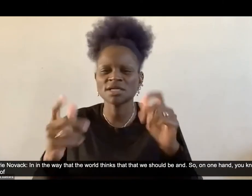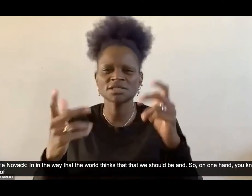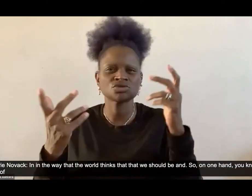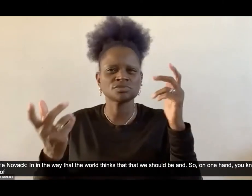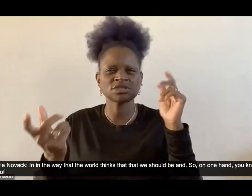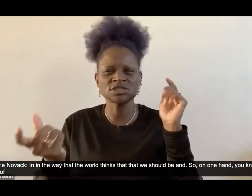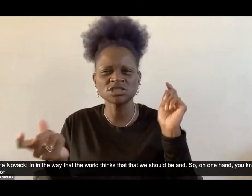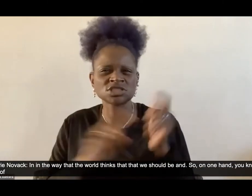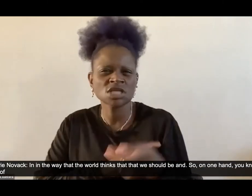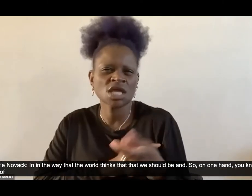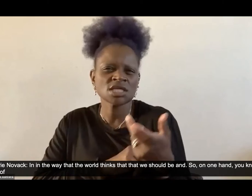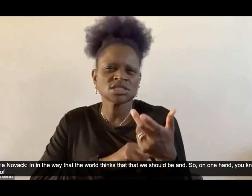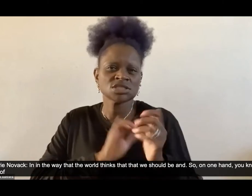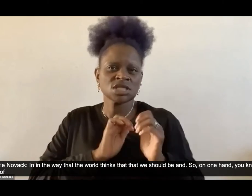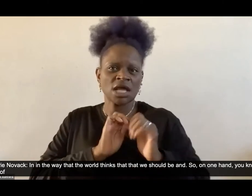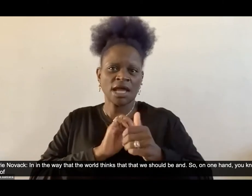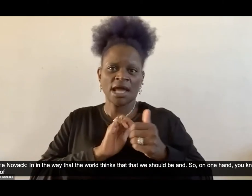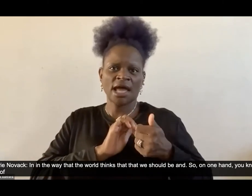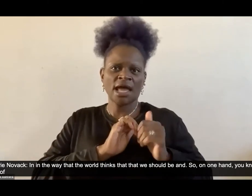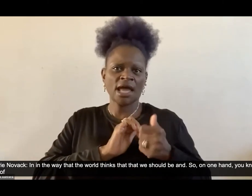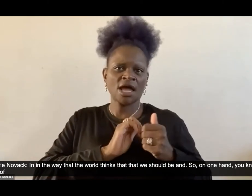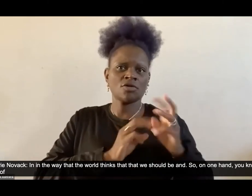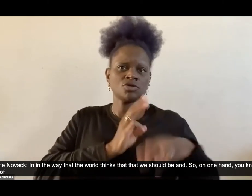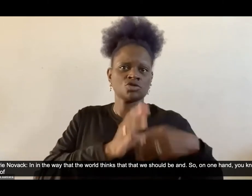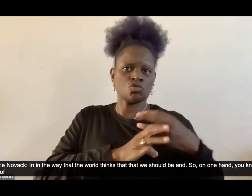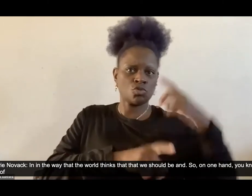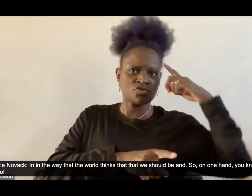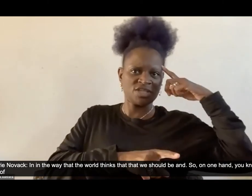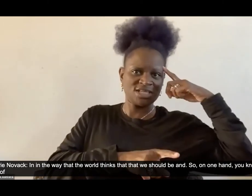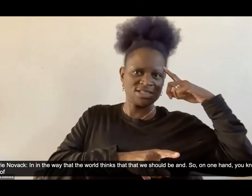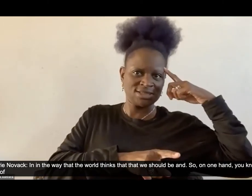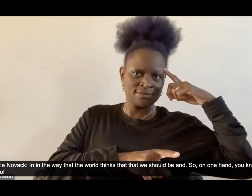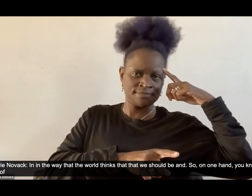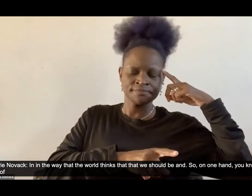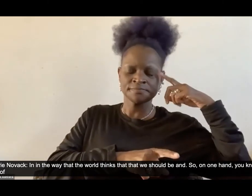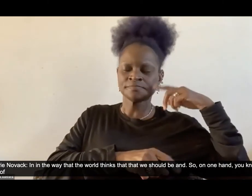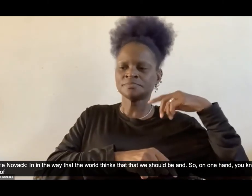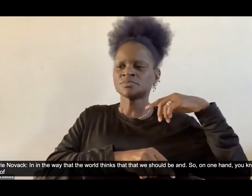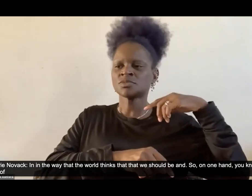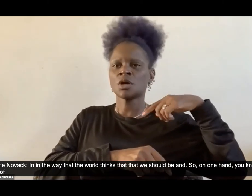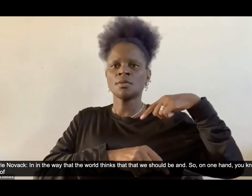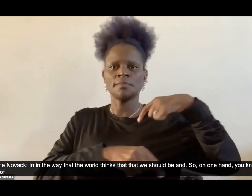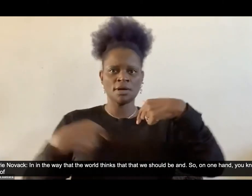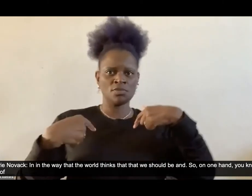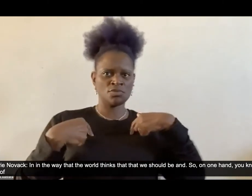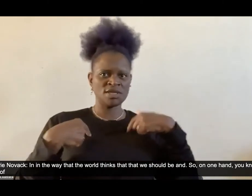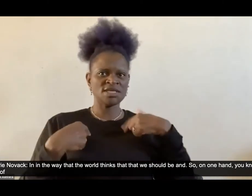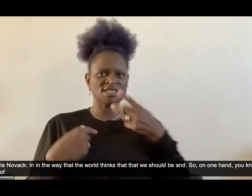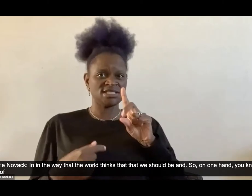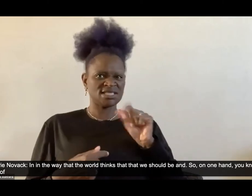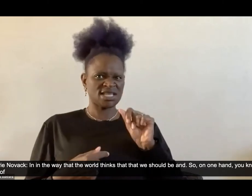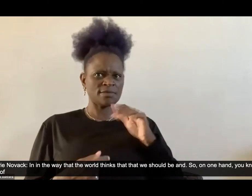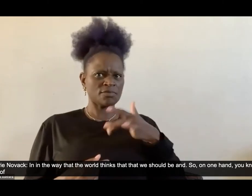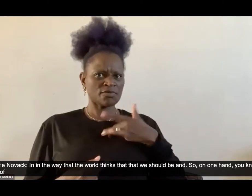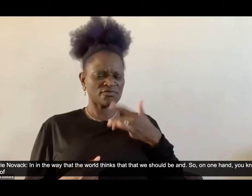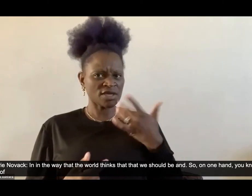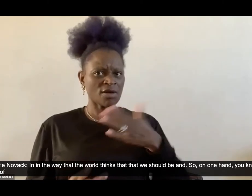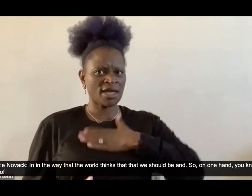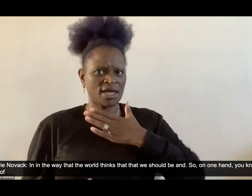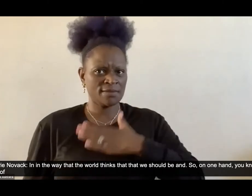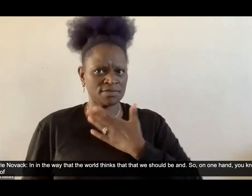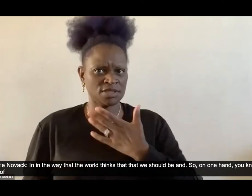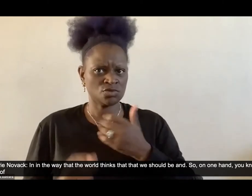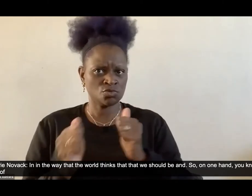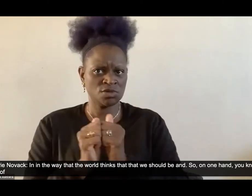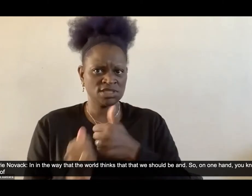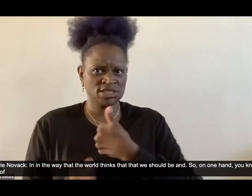thinks that that we should be and so um on one hand you know that kind of idea